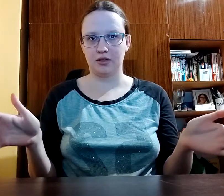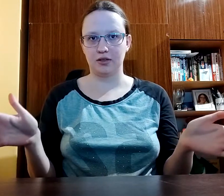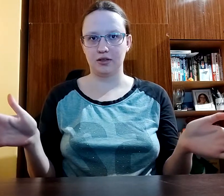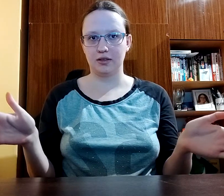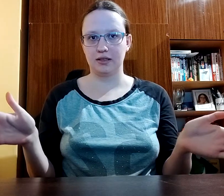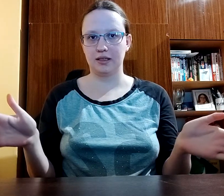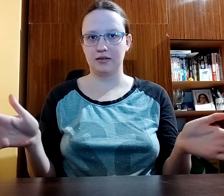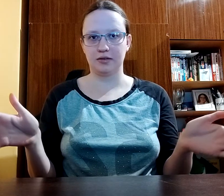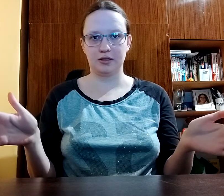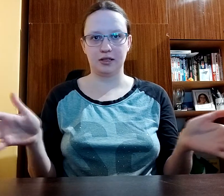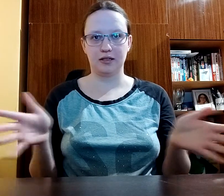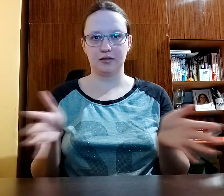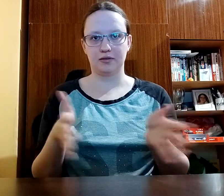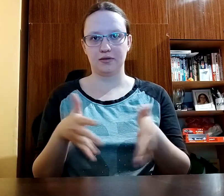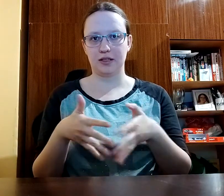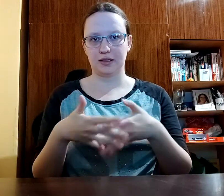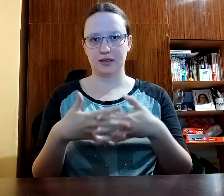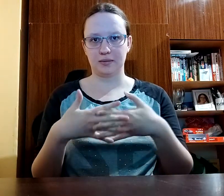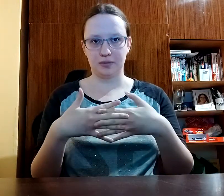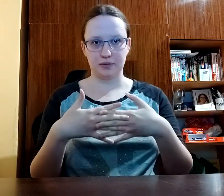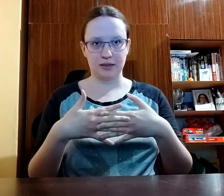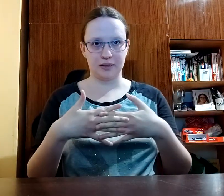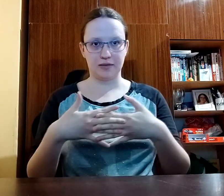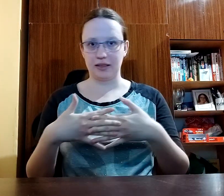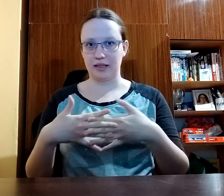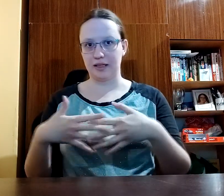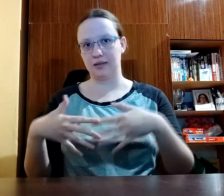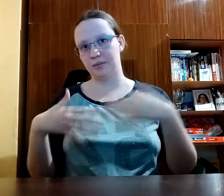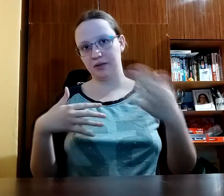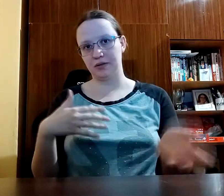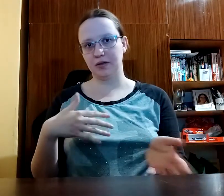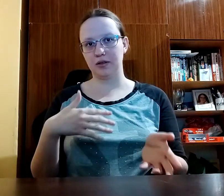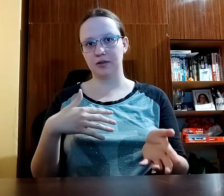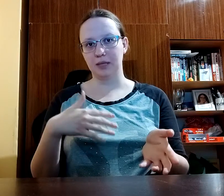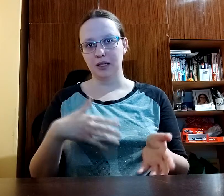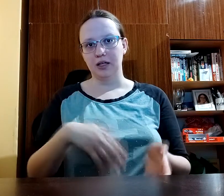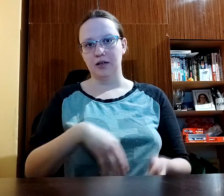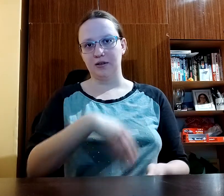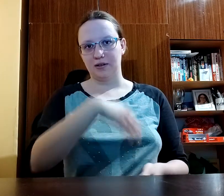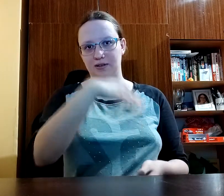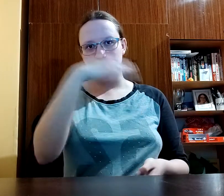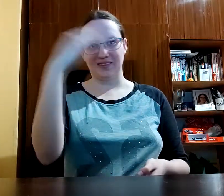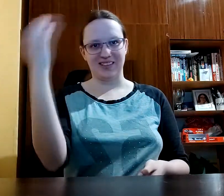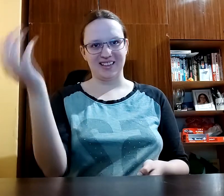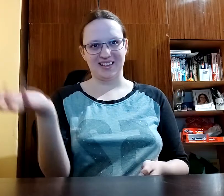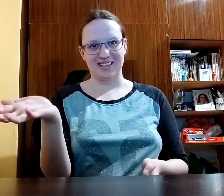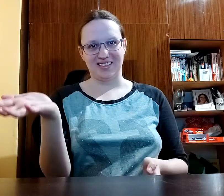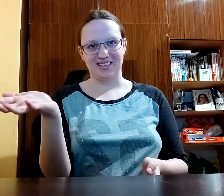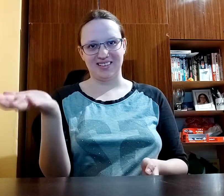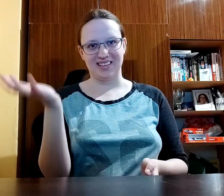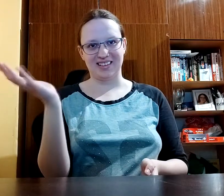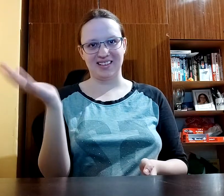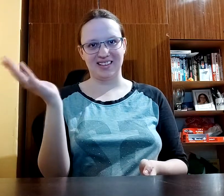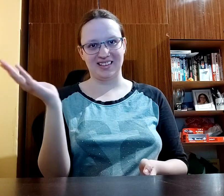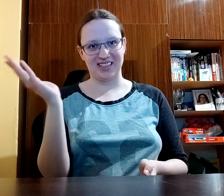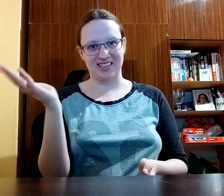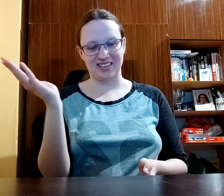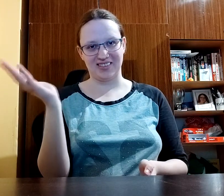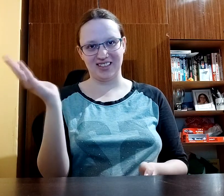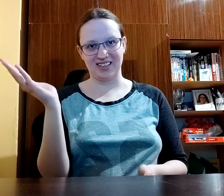yourself which I use for example whenever I perform or even I record vlogs